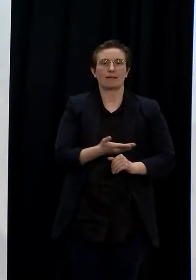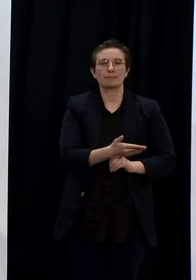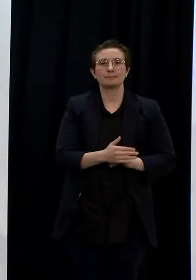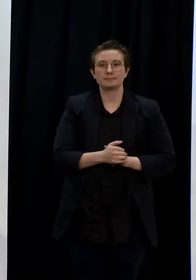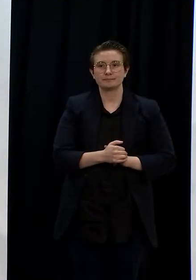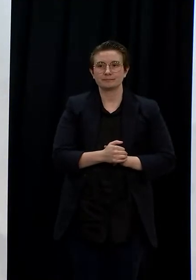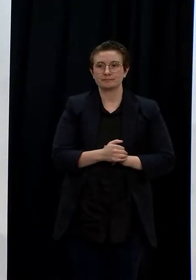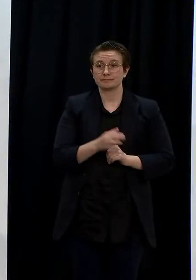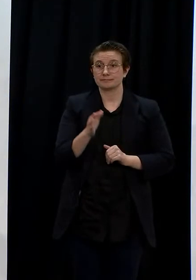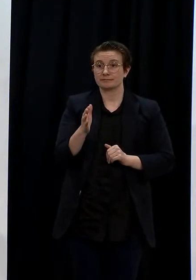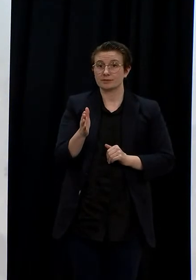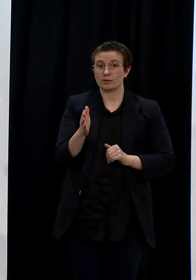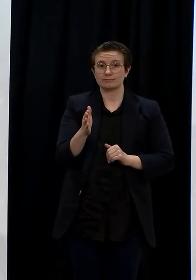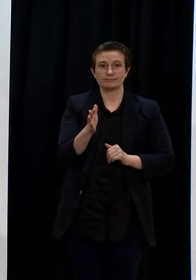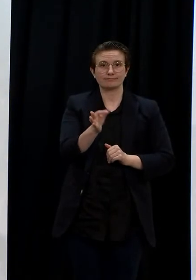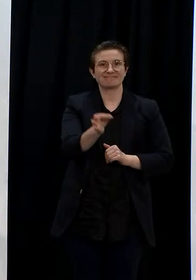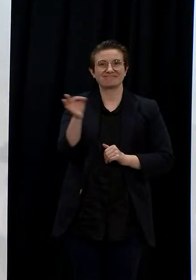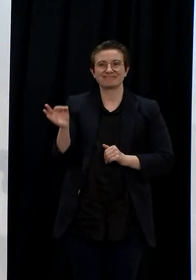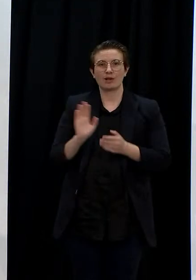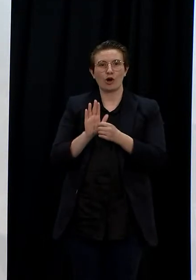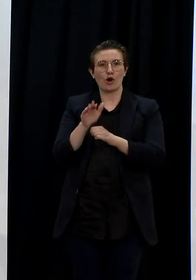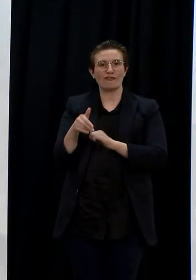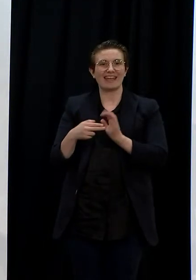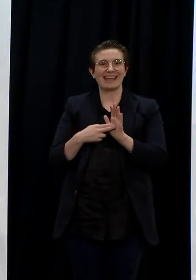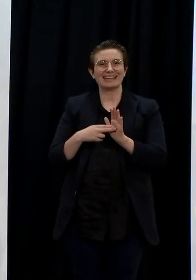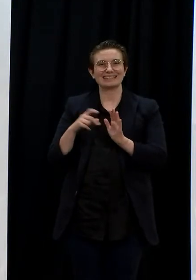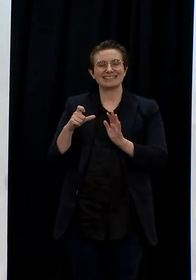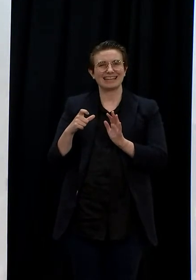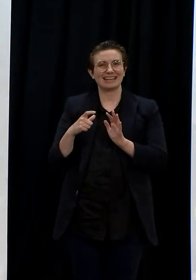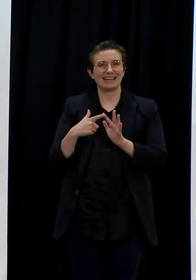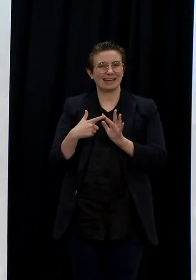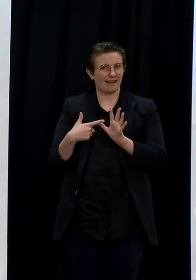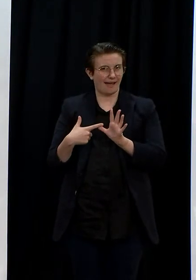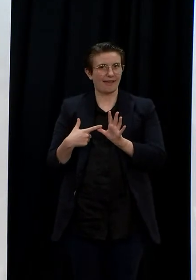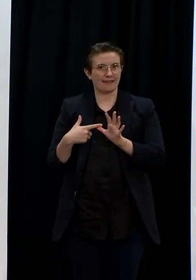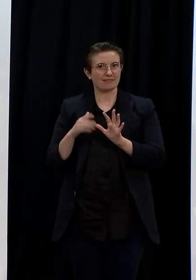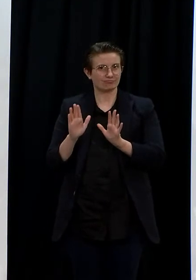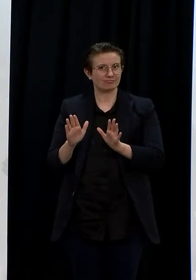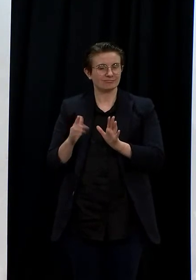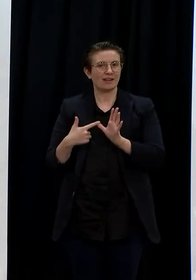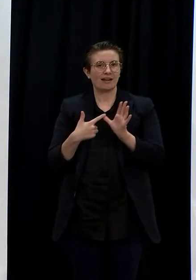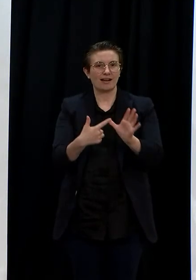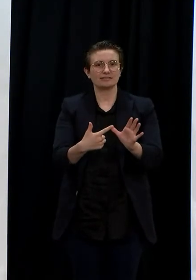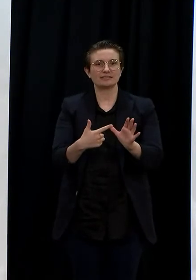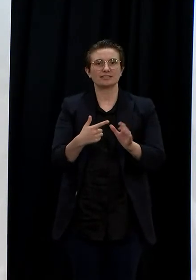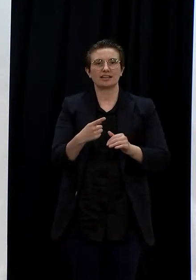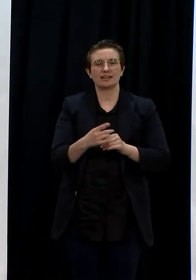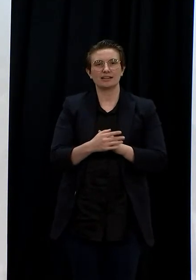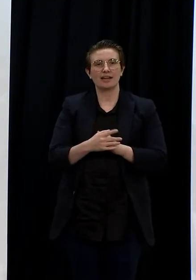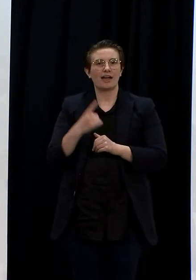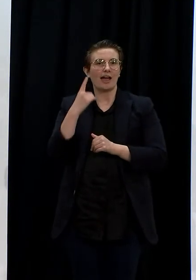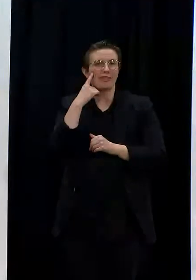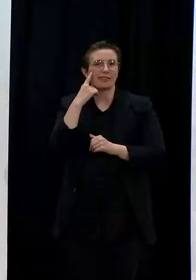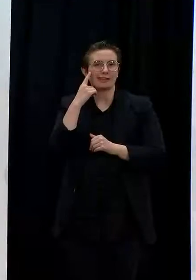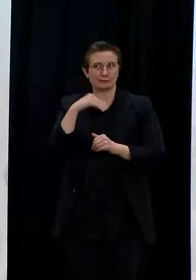On NCEA so look I think we will possibly be ensuring that Minister Hipkins may be available to answer some of the detailed questions around